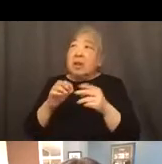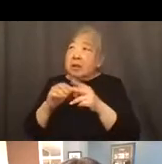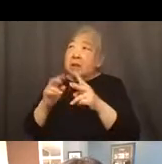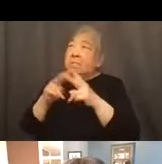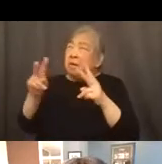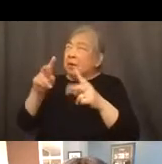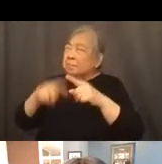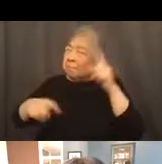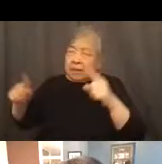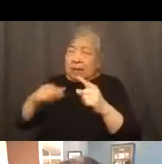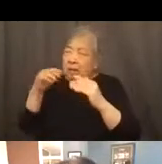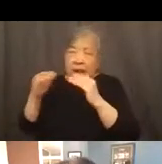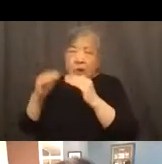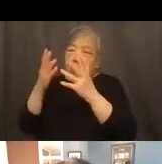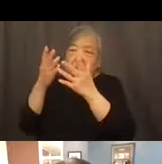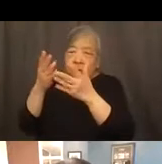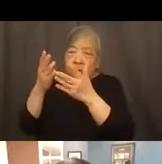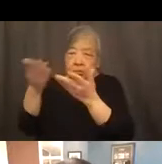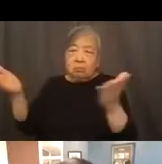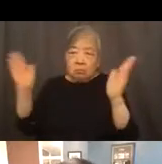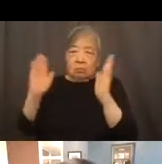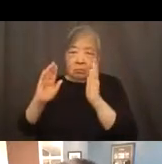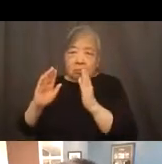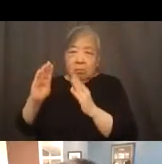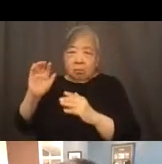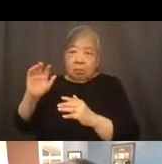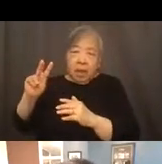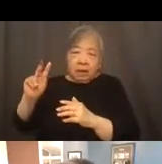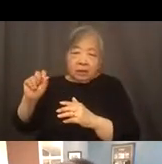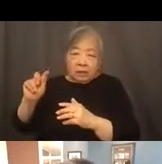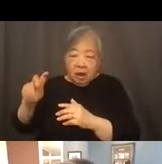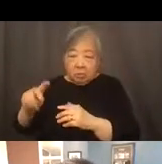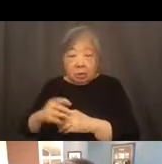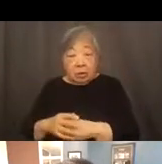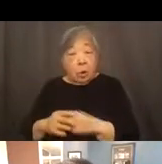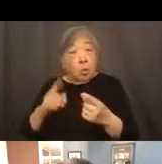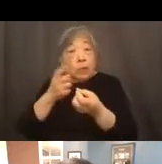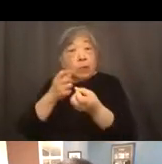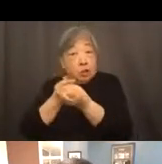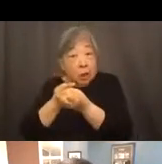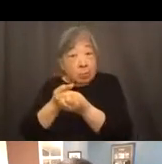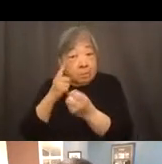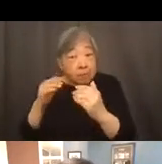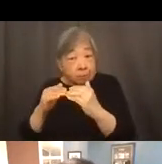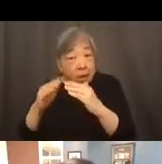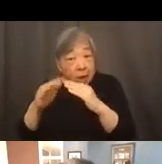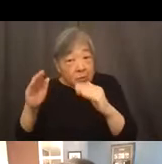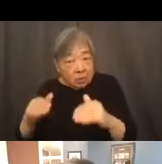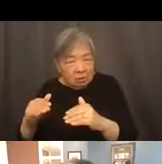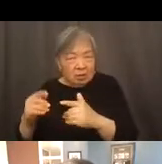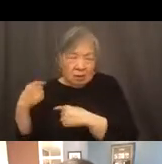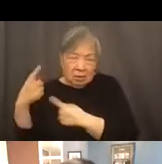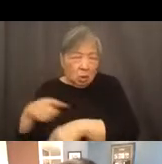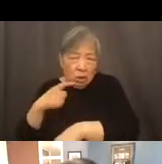One of the champions of fair housing, a longtime colleague of mine and a leader in the fair housing